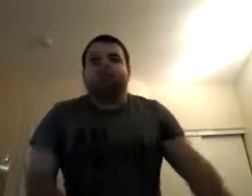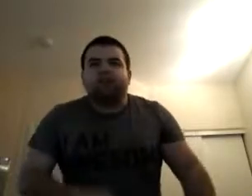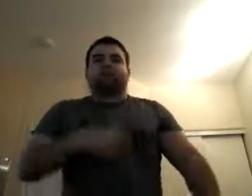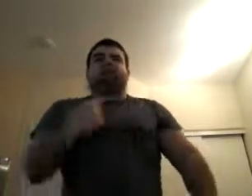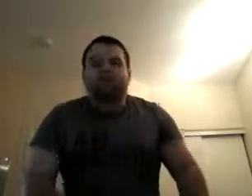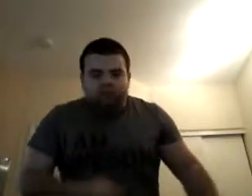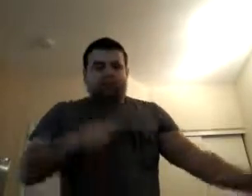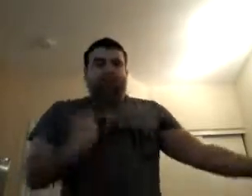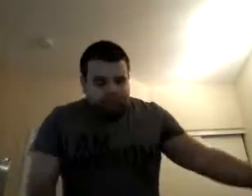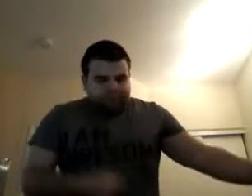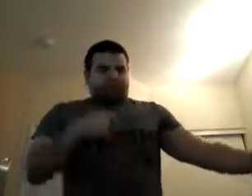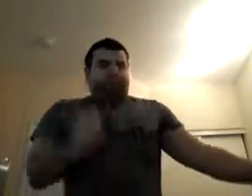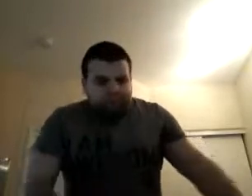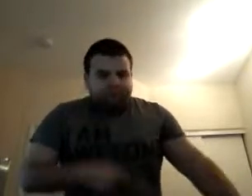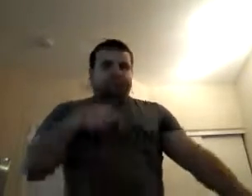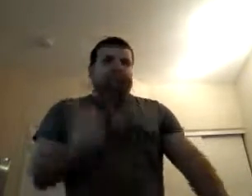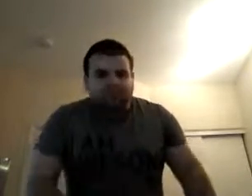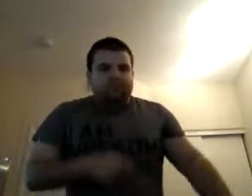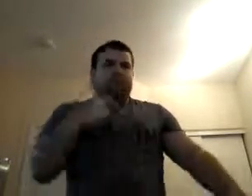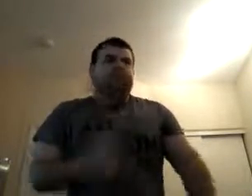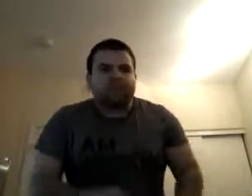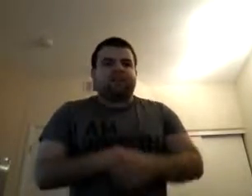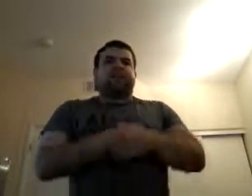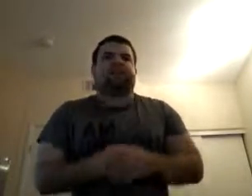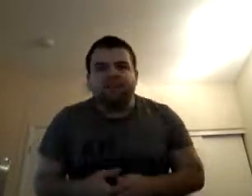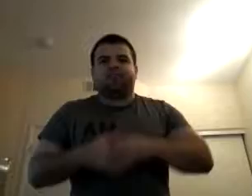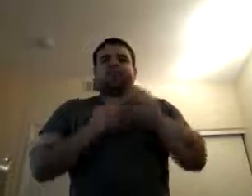She's out. tell you that she will say no.